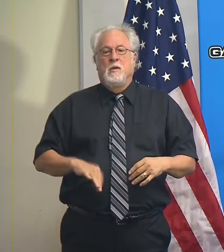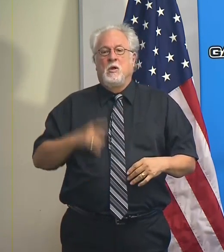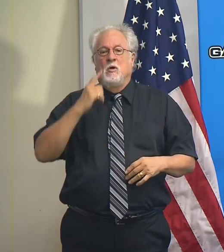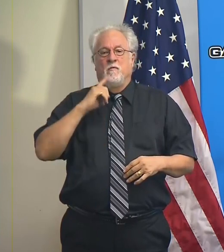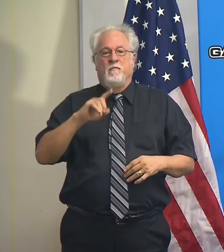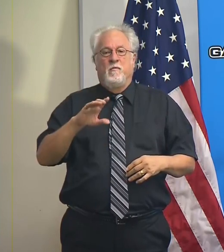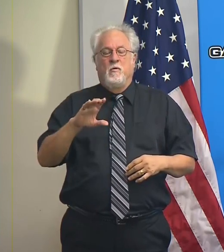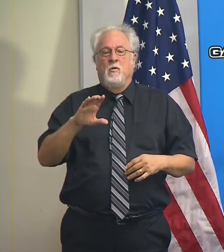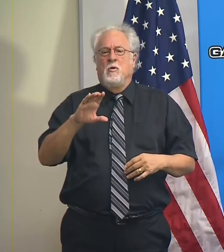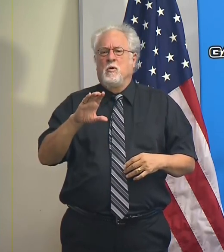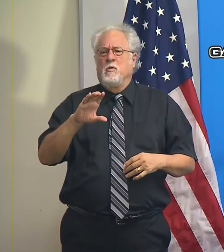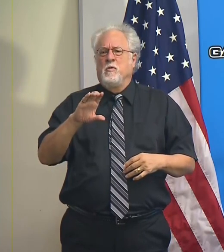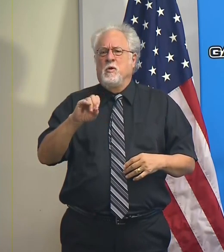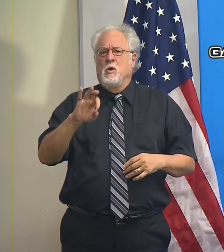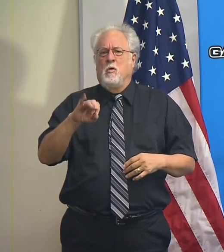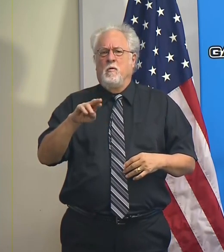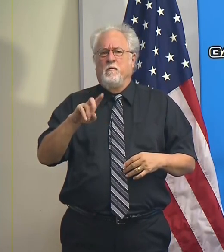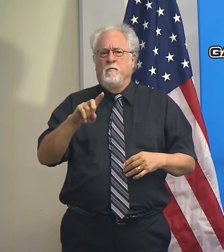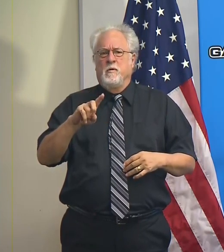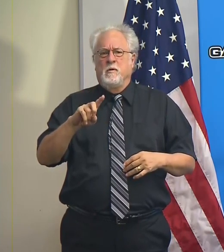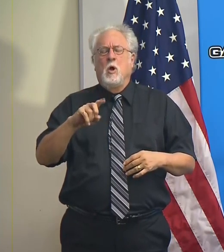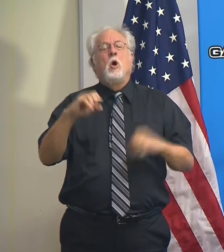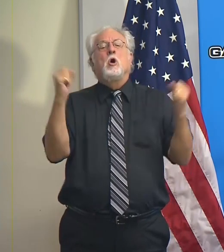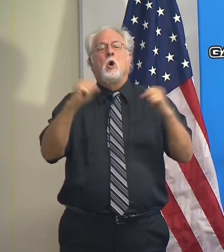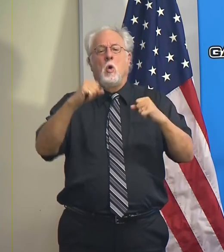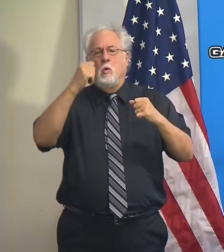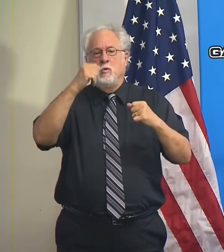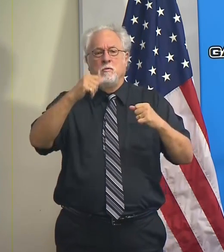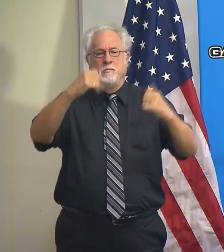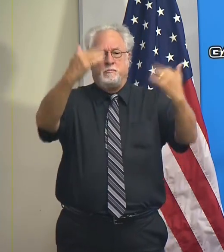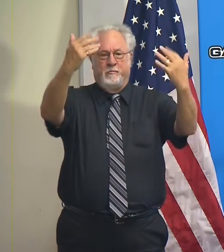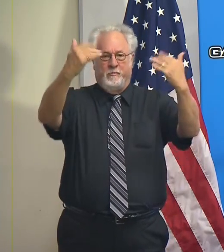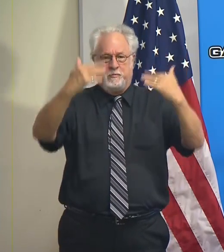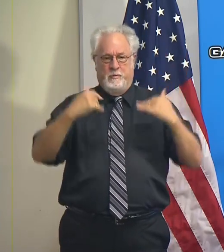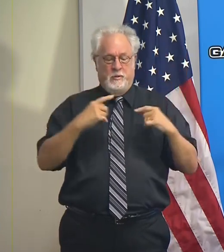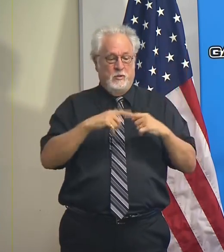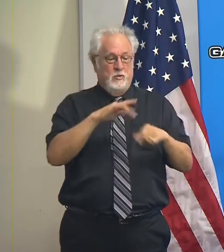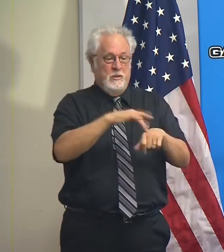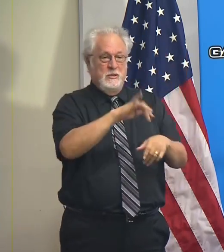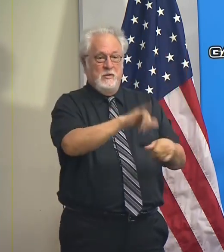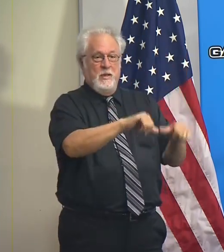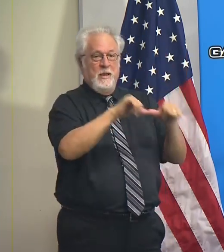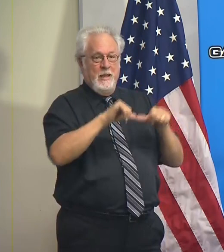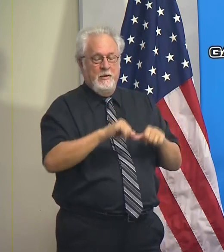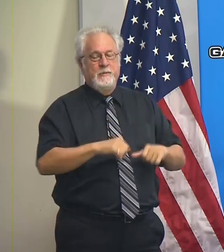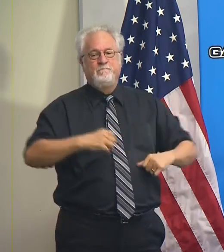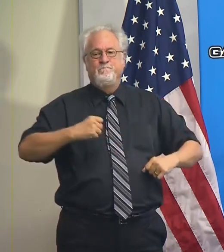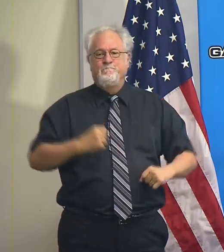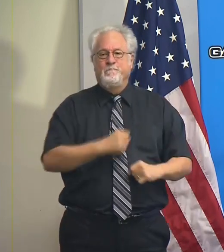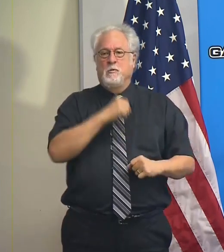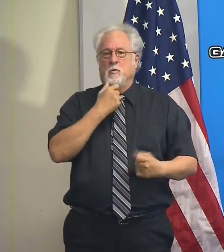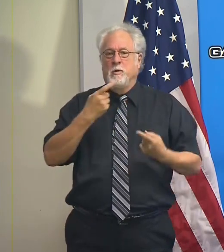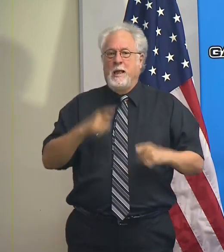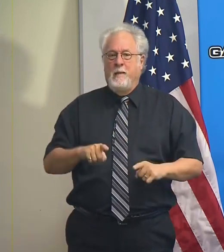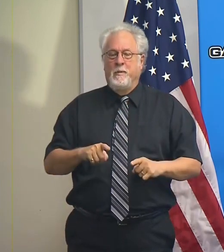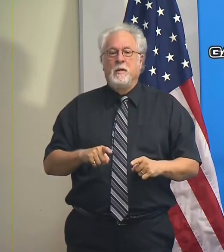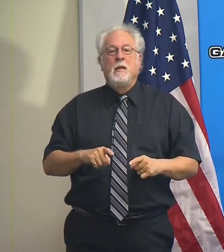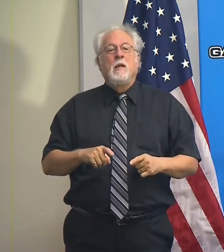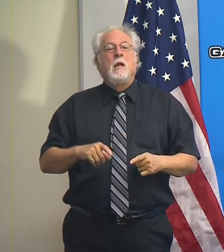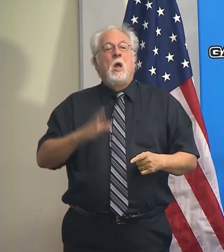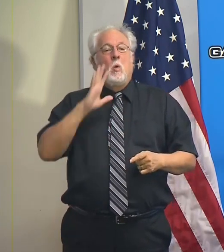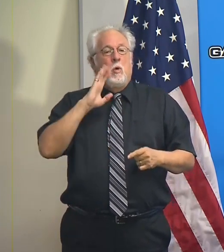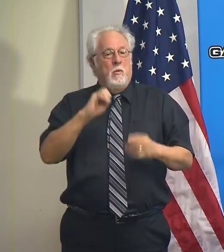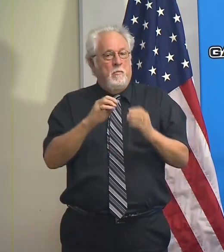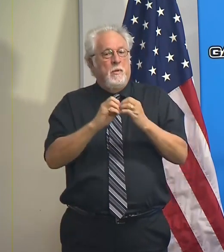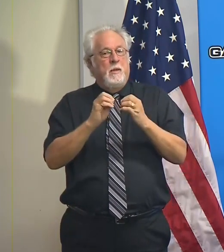cold front that was supposed to push all the way down into the impacted area. That likely won't happen. There will